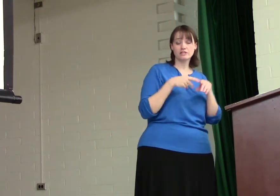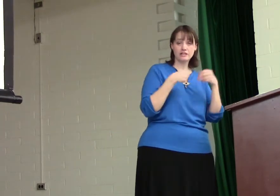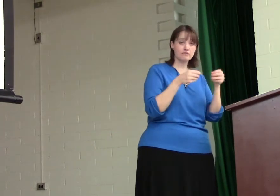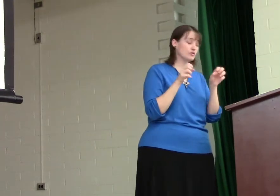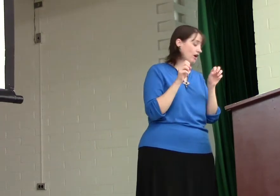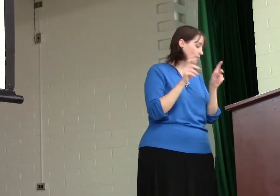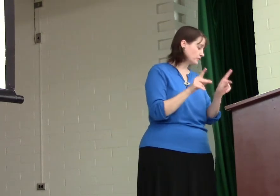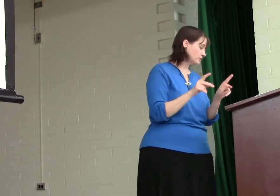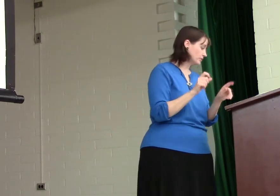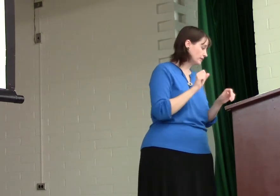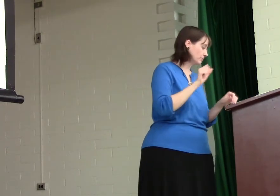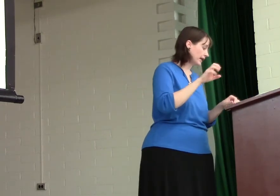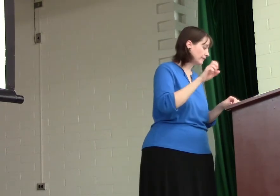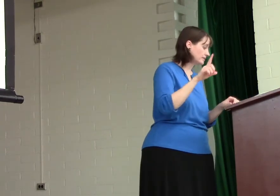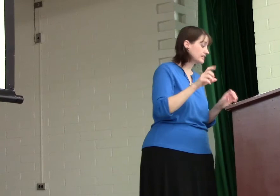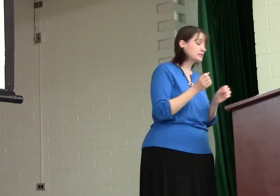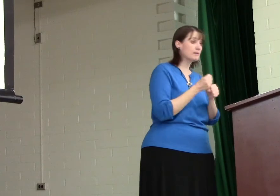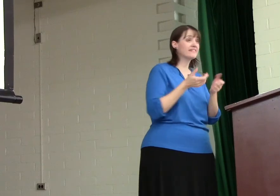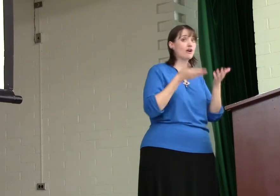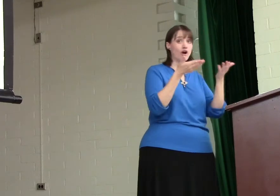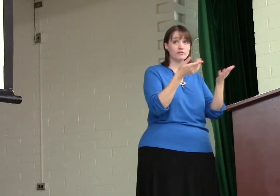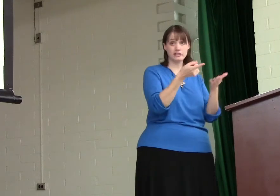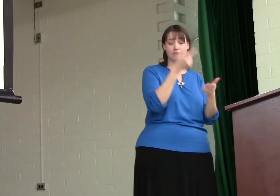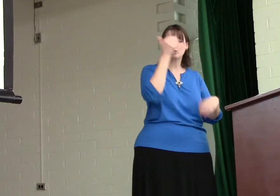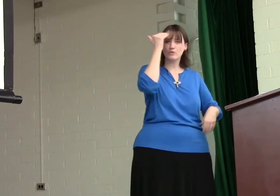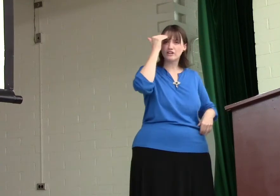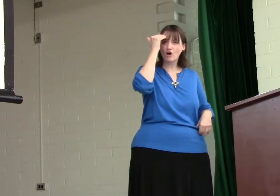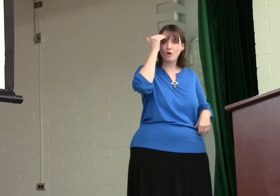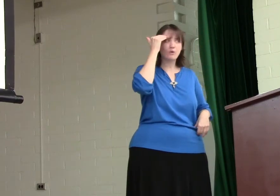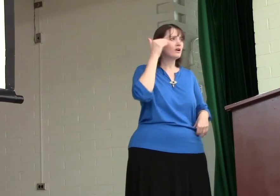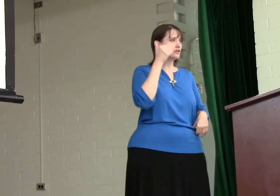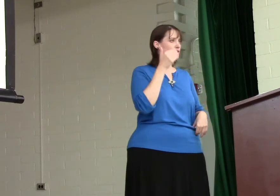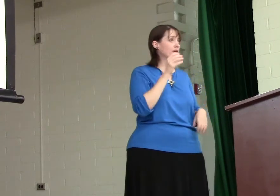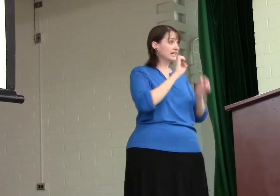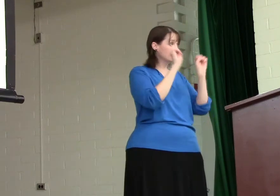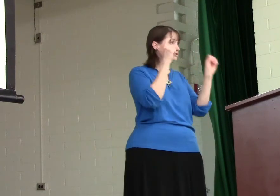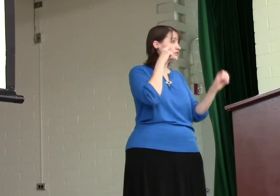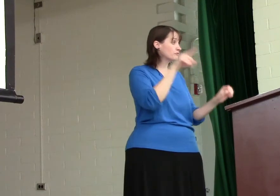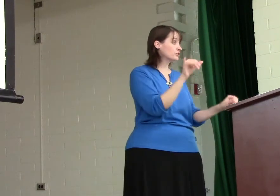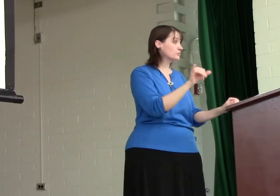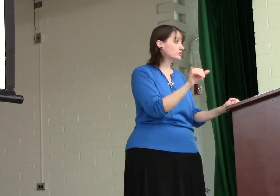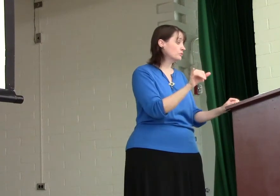to give you the opportunity to plant that seed, to make that offer to them so they know, you know what, Easter is for you too.